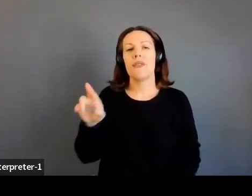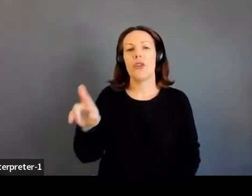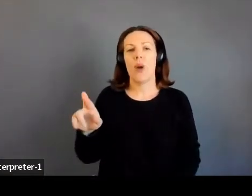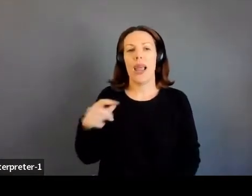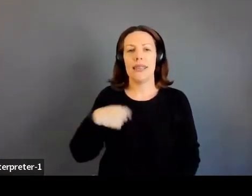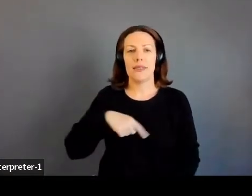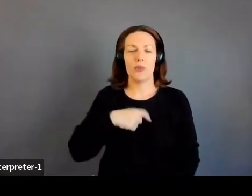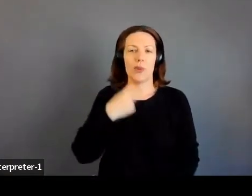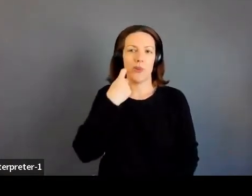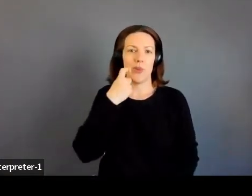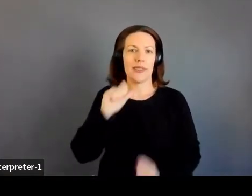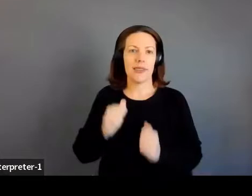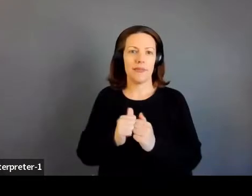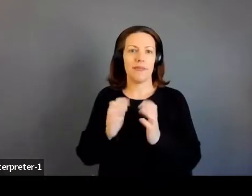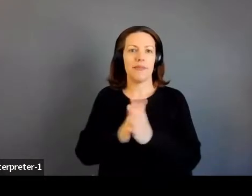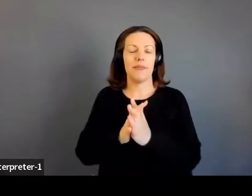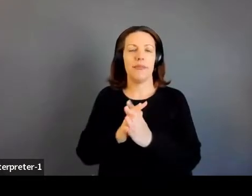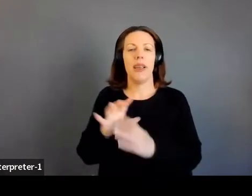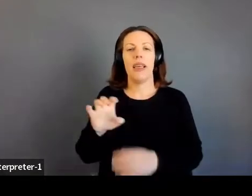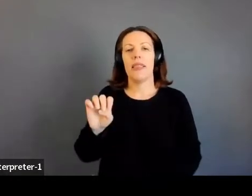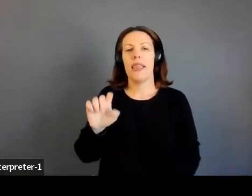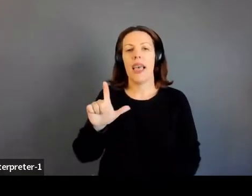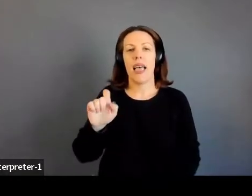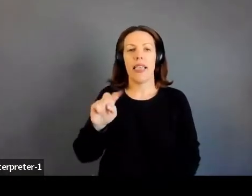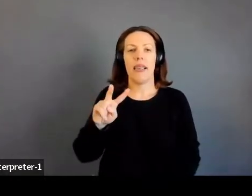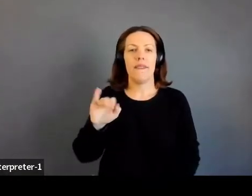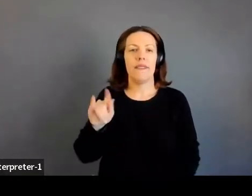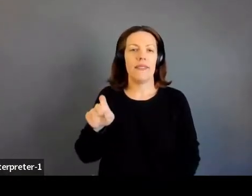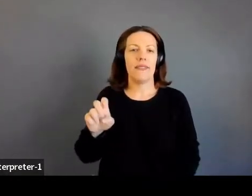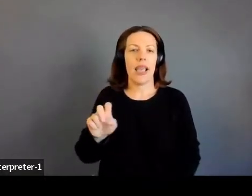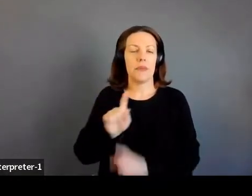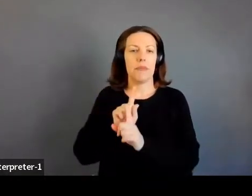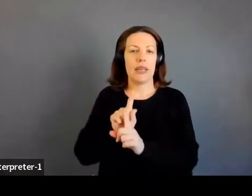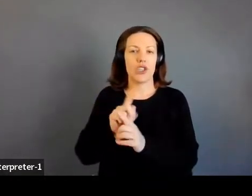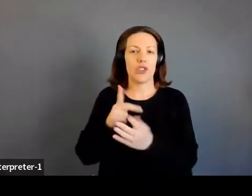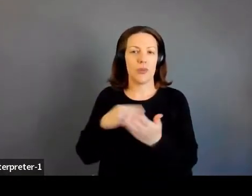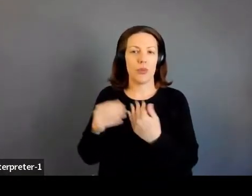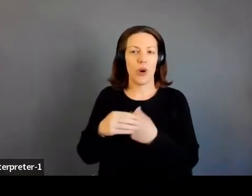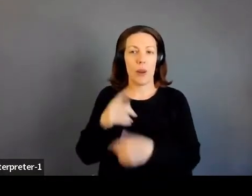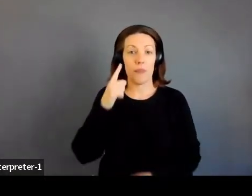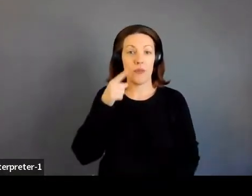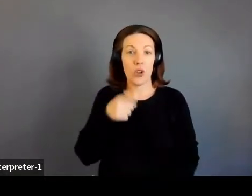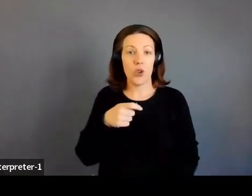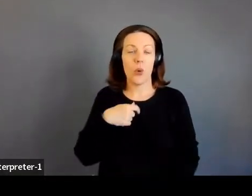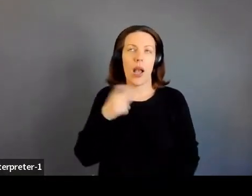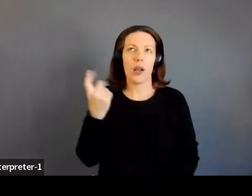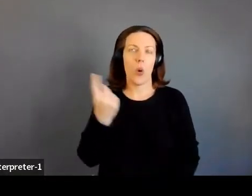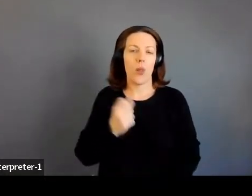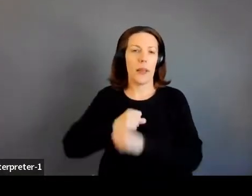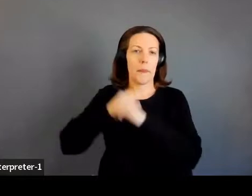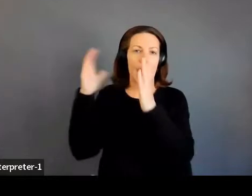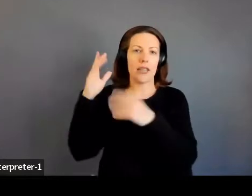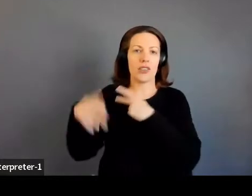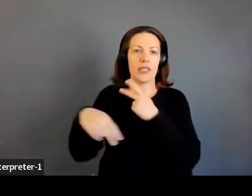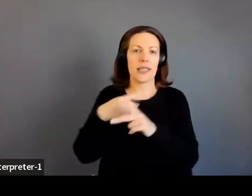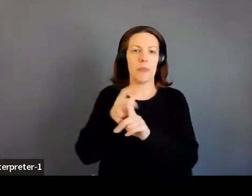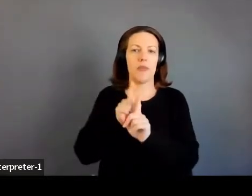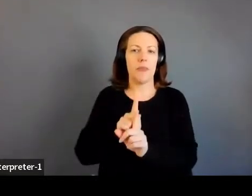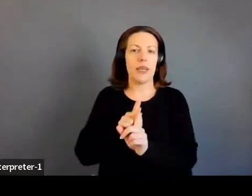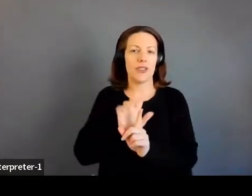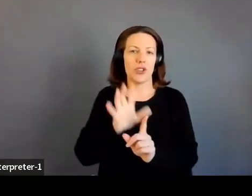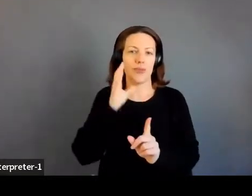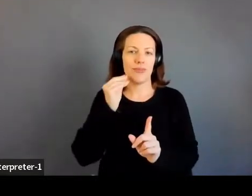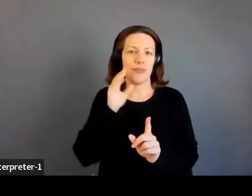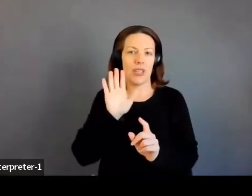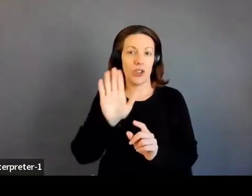recently launched the Elevate Mentorship Program. Now for you, I can only imagine the types of mentoring that you've had in